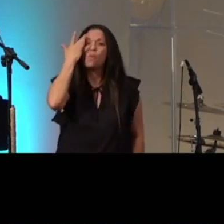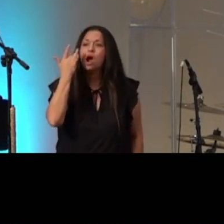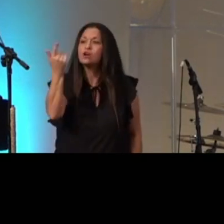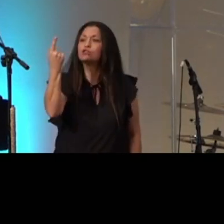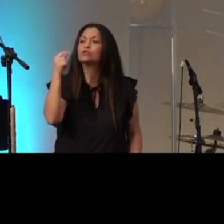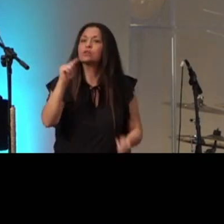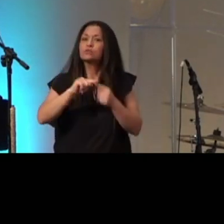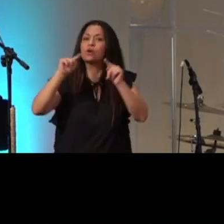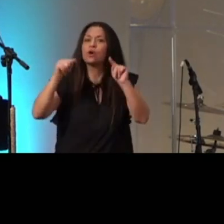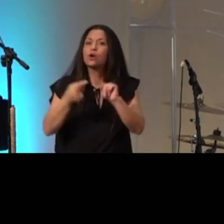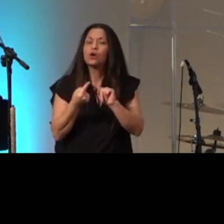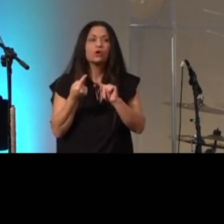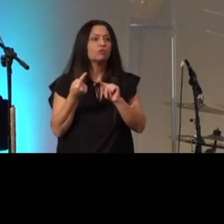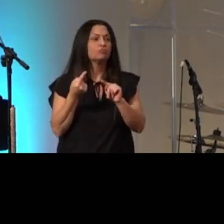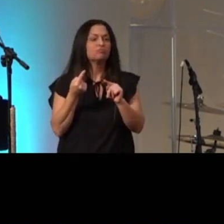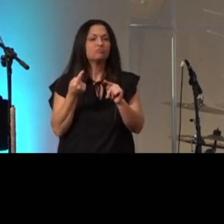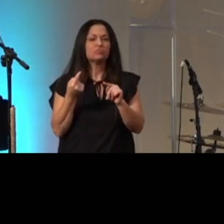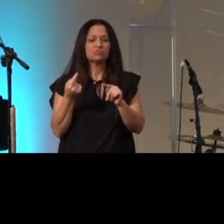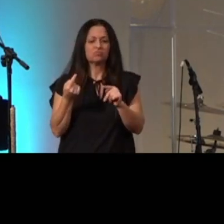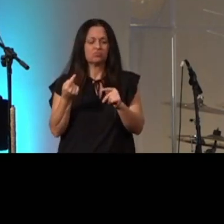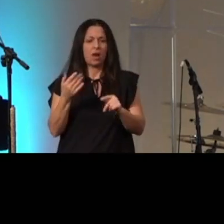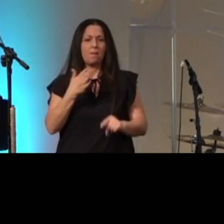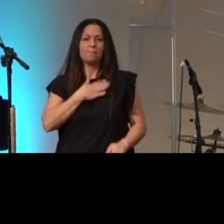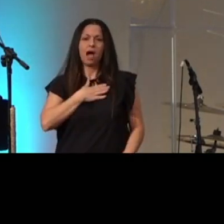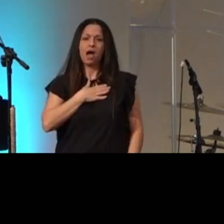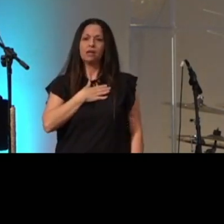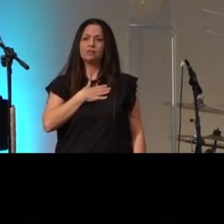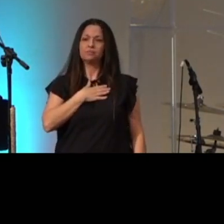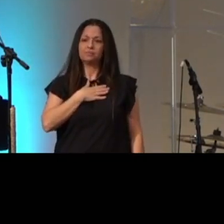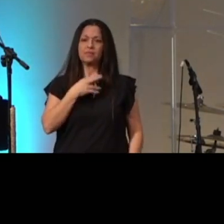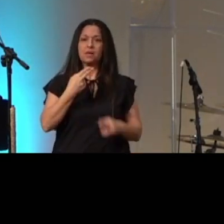hinder hamper tarnish my reputation